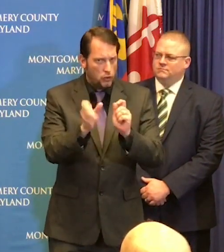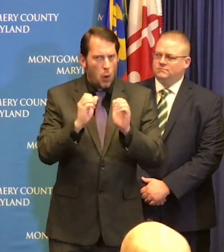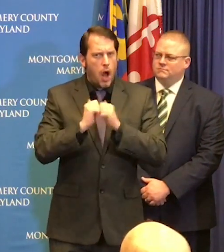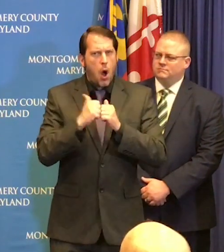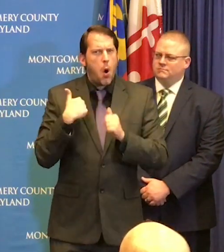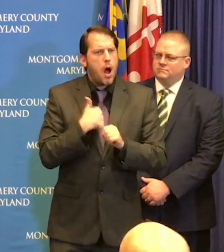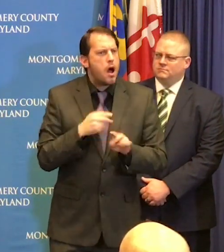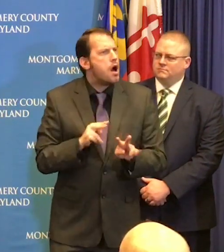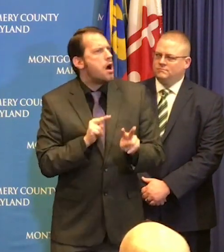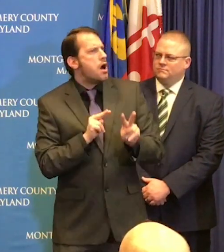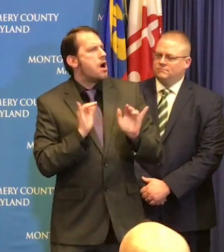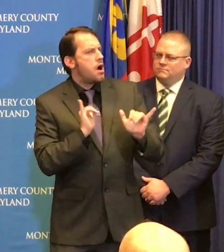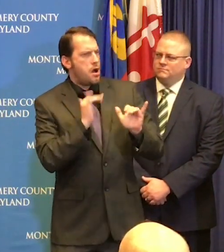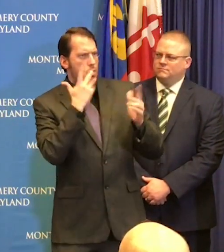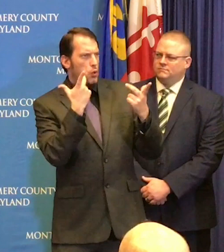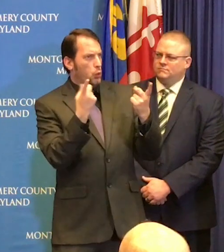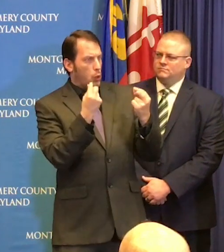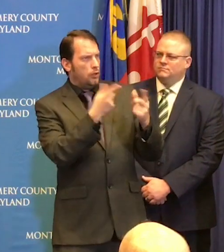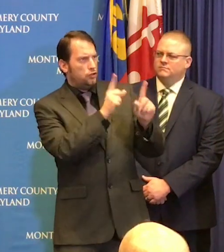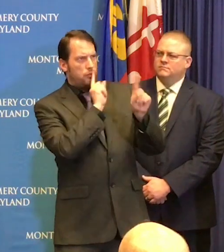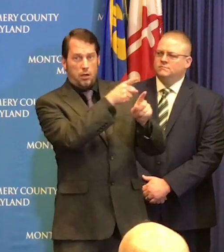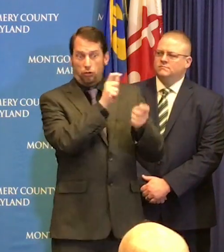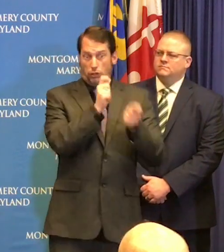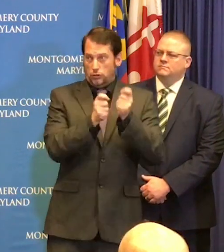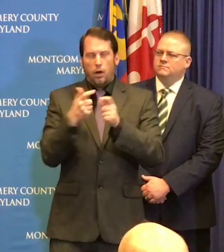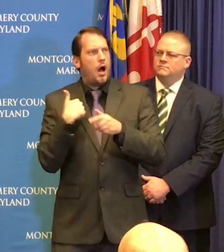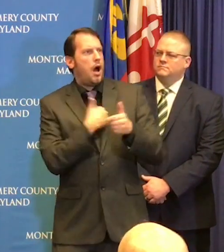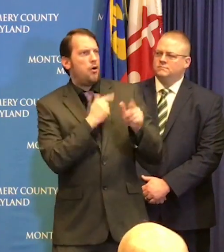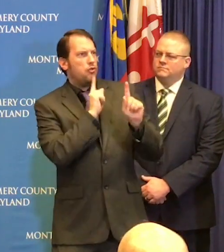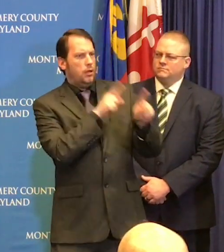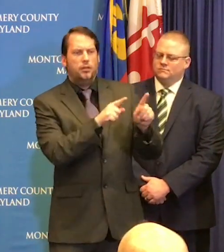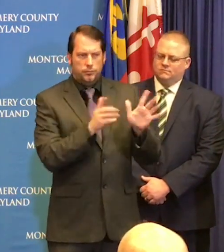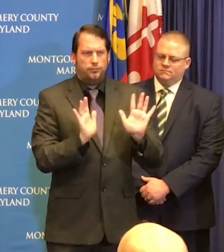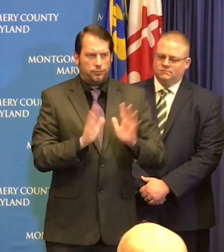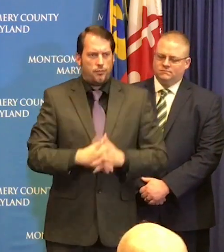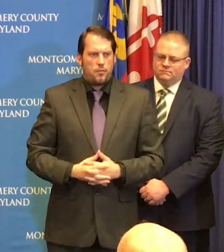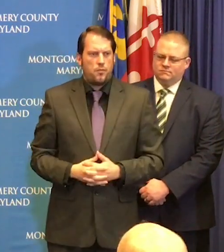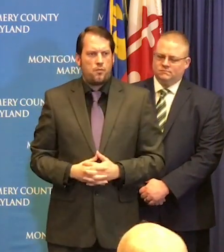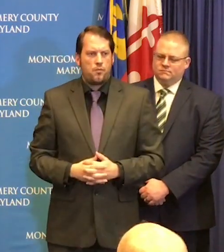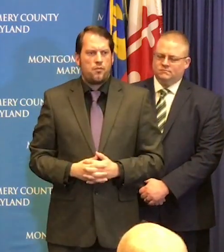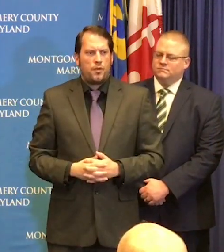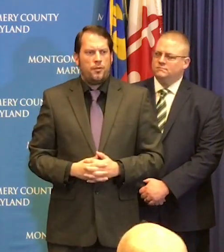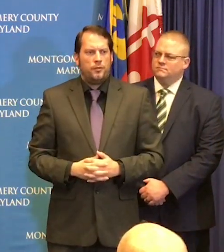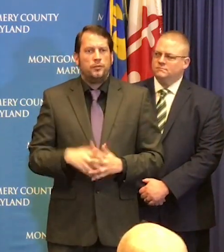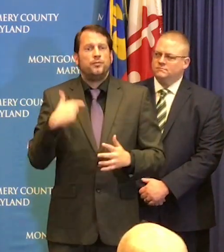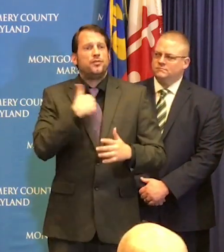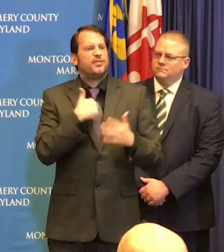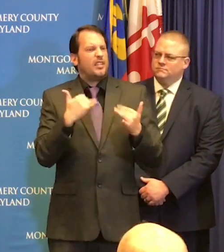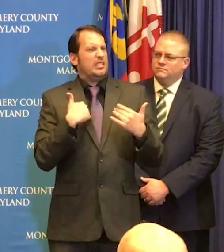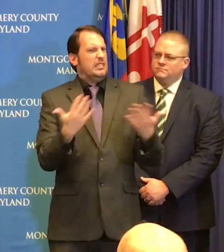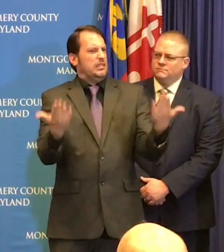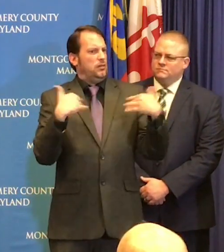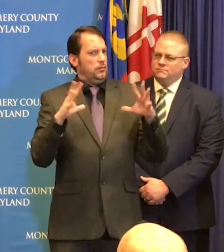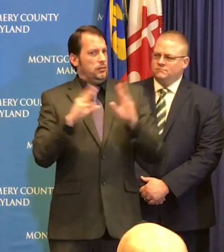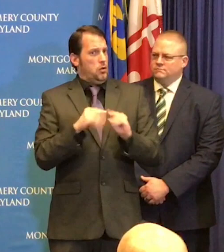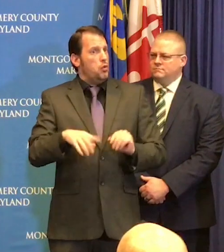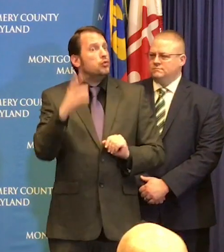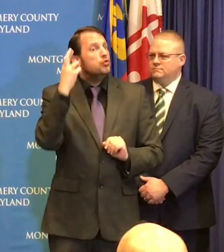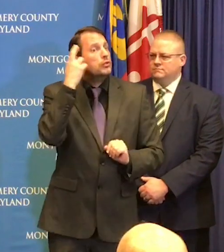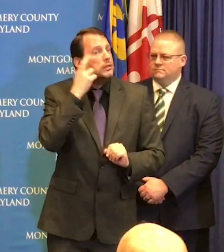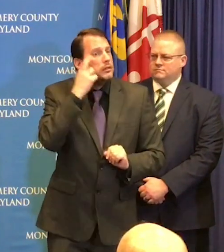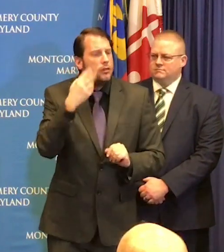this press conference that I want people to know that we're taking every precaution we can take to make people of Montgomery County